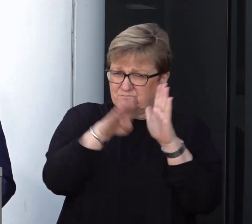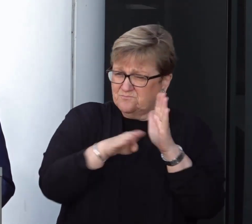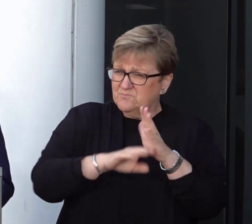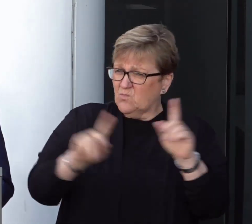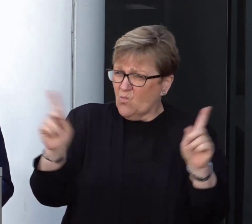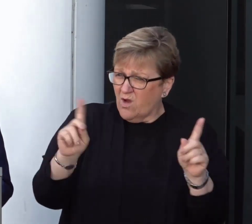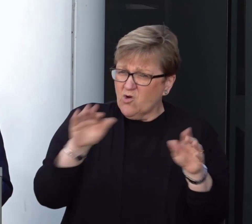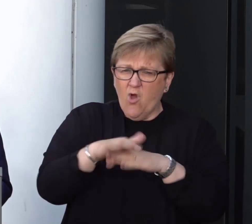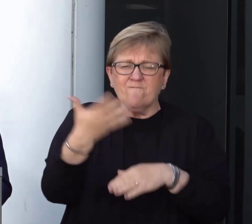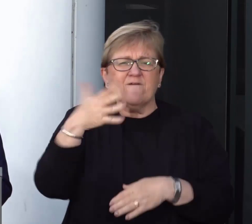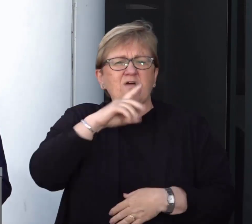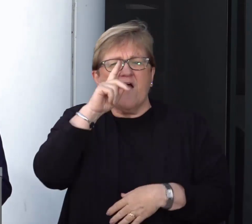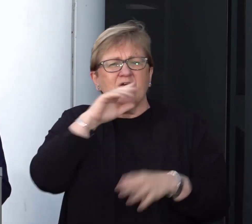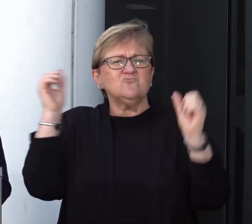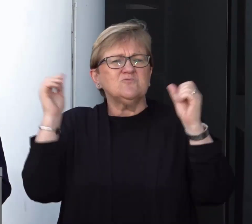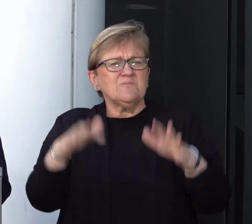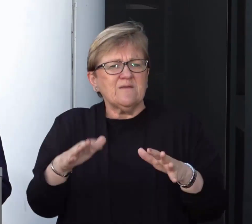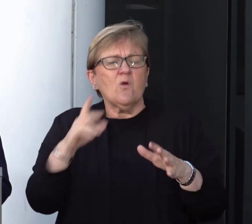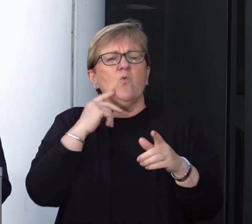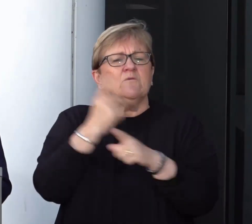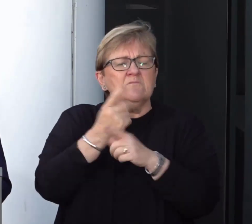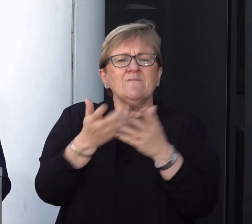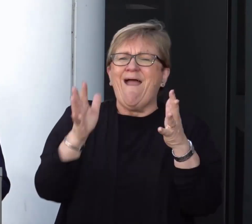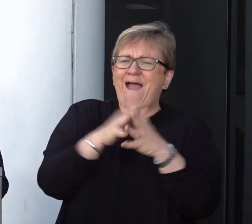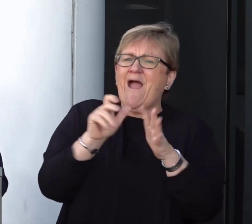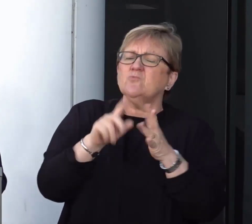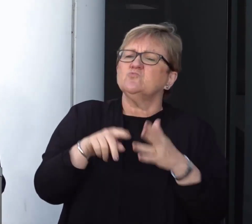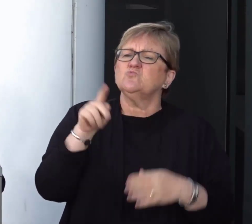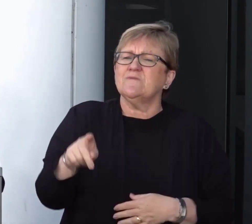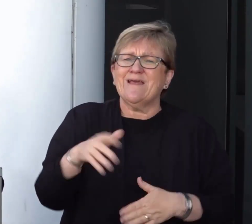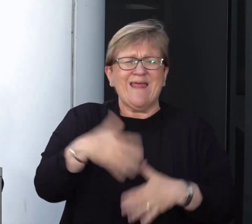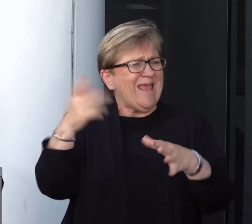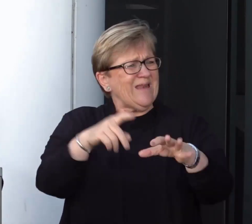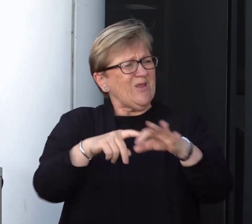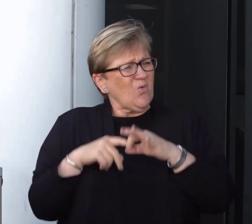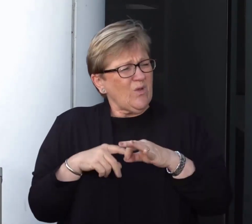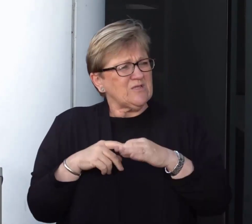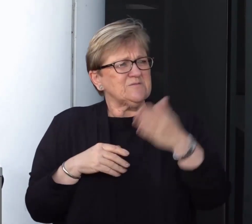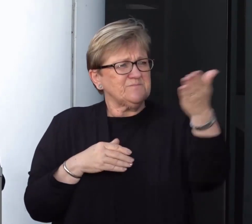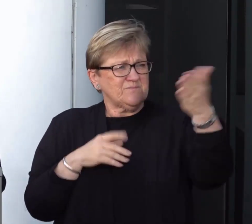and explain and work with them on the application. Are there any questions?